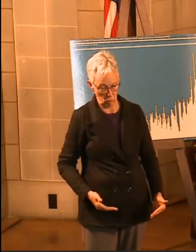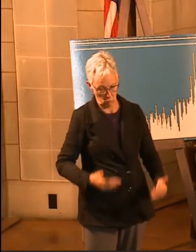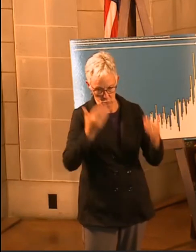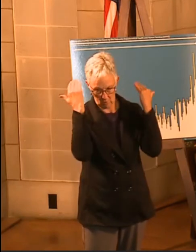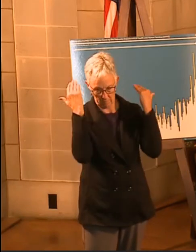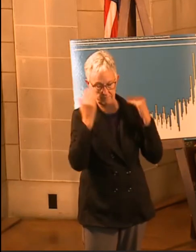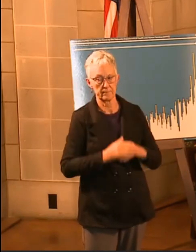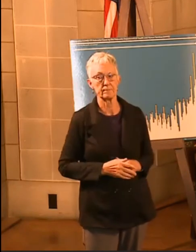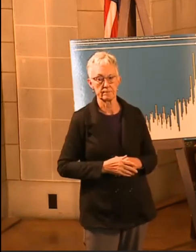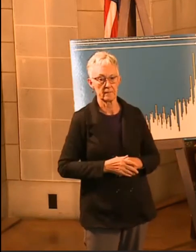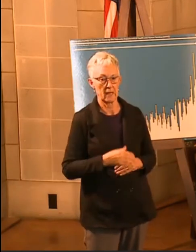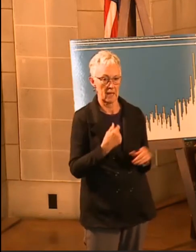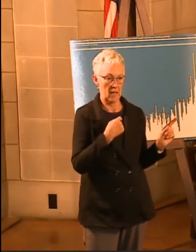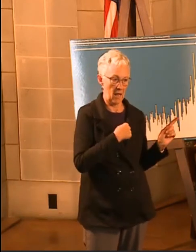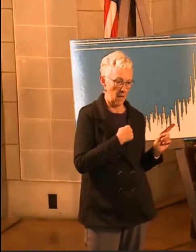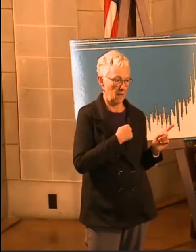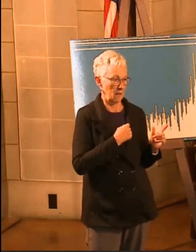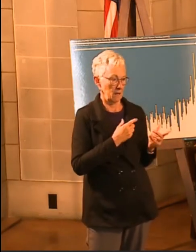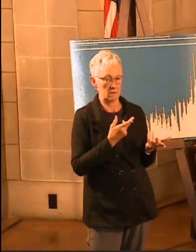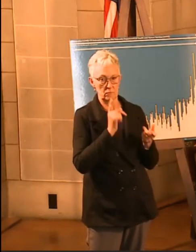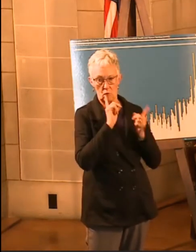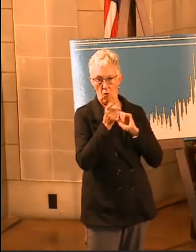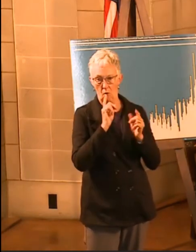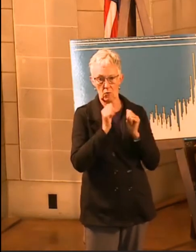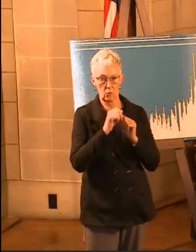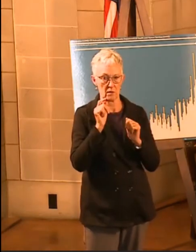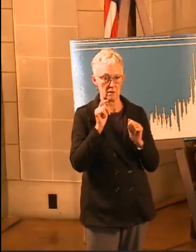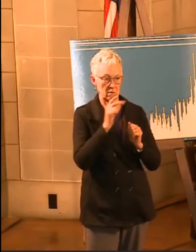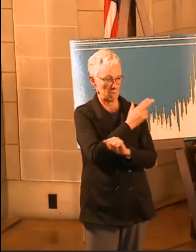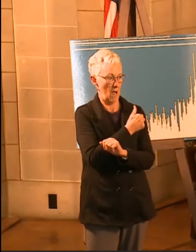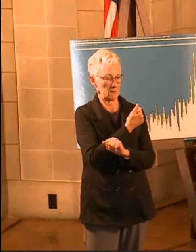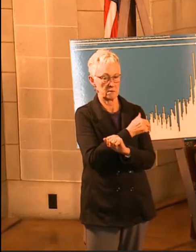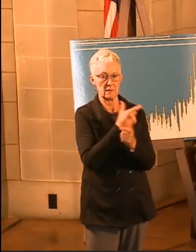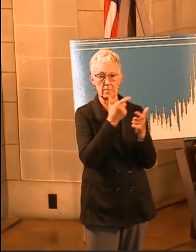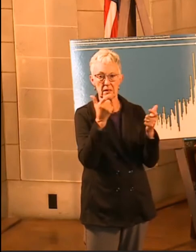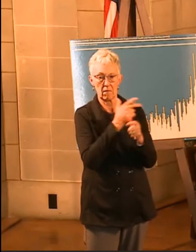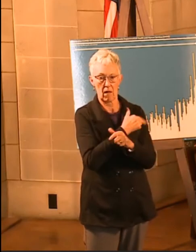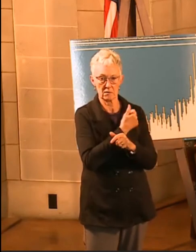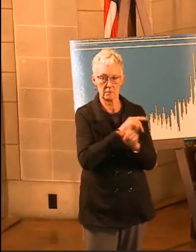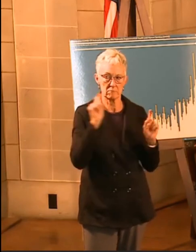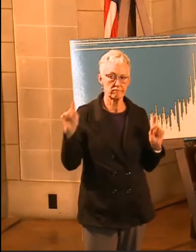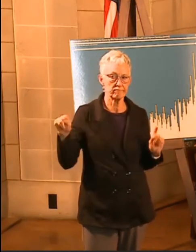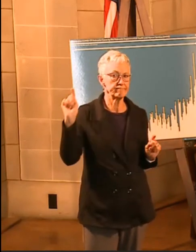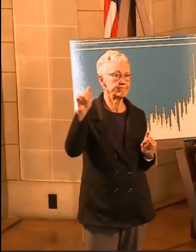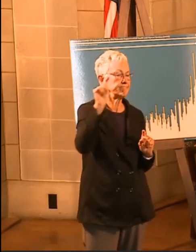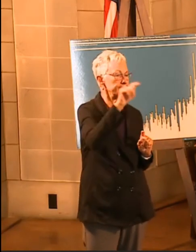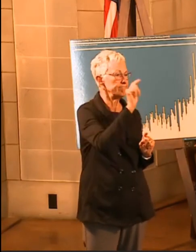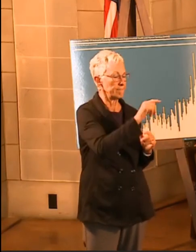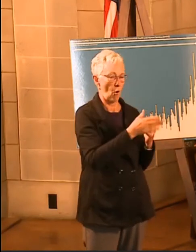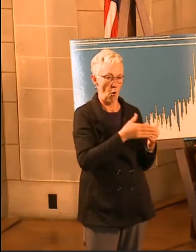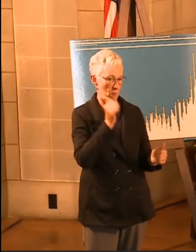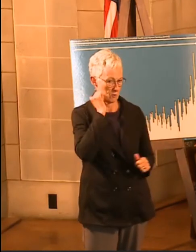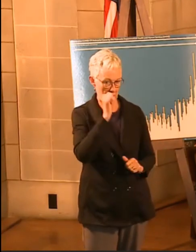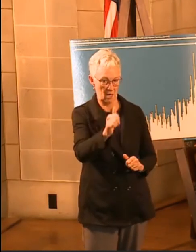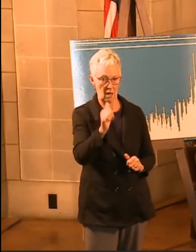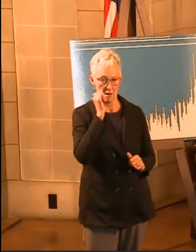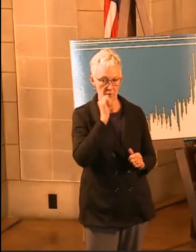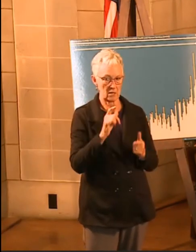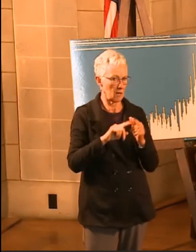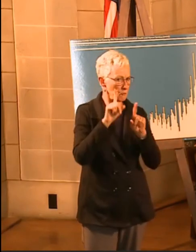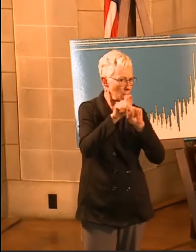hospital CMOs or CEOs on a daily basis to talk about their bed availability and their staff availability.